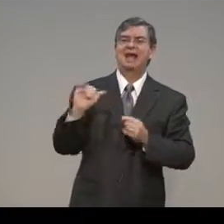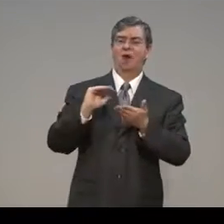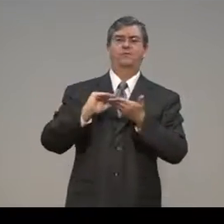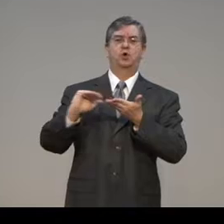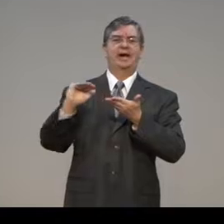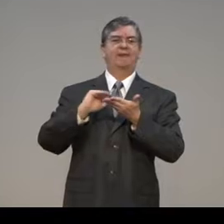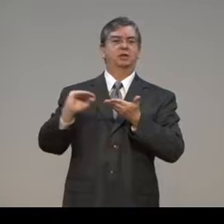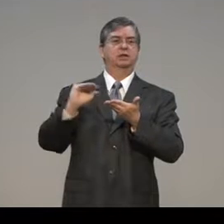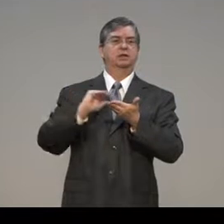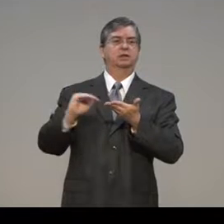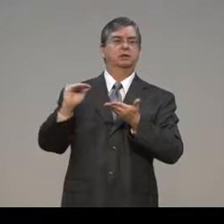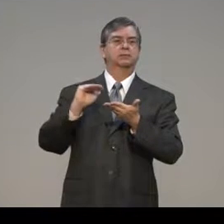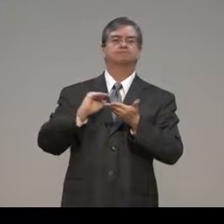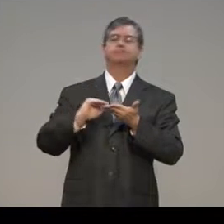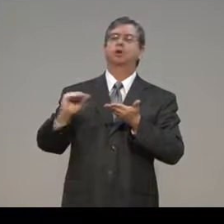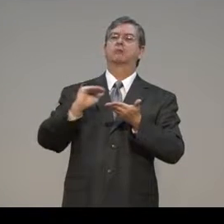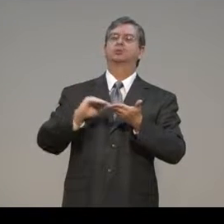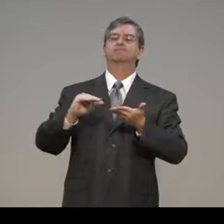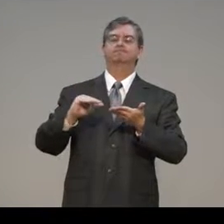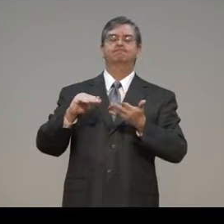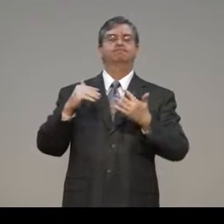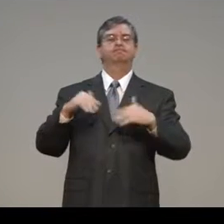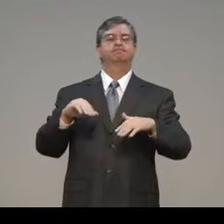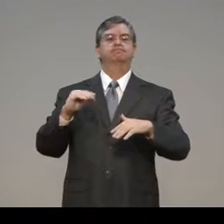The word grace is like forgiveness.